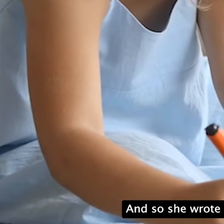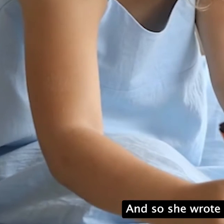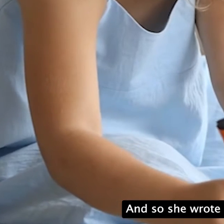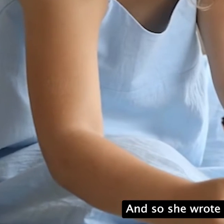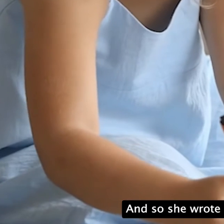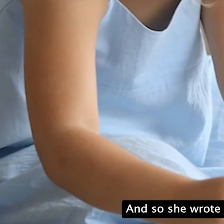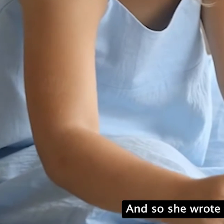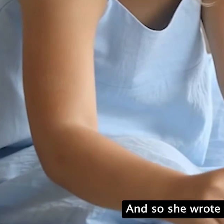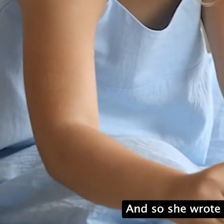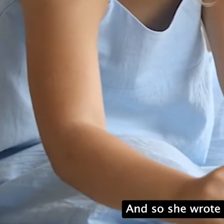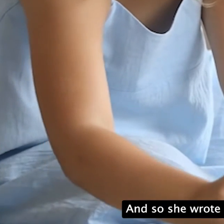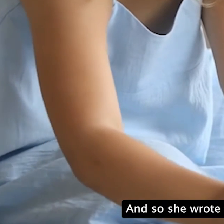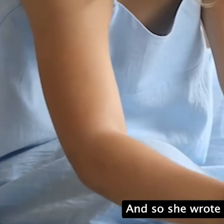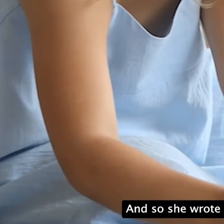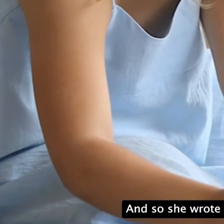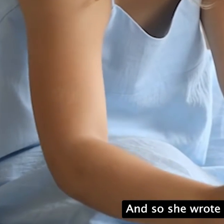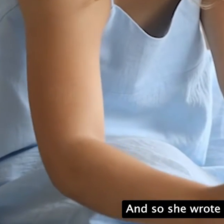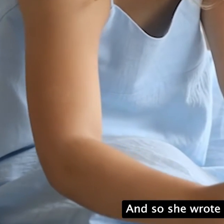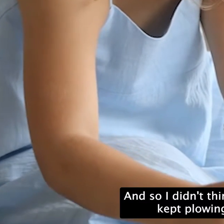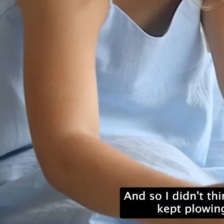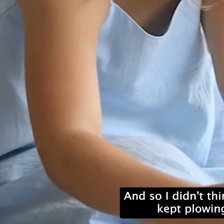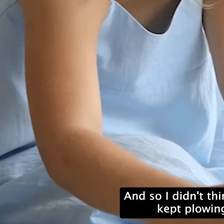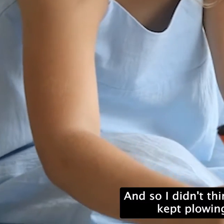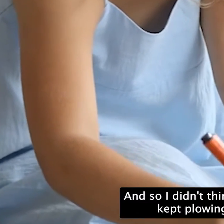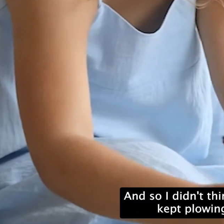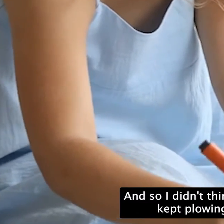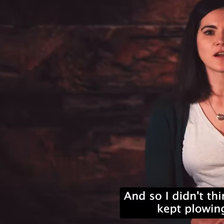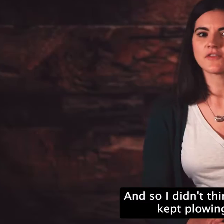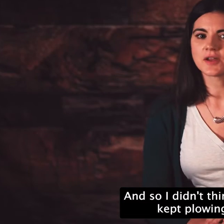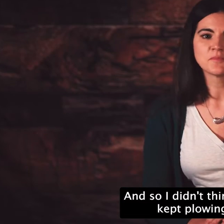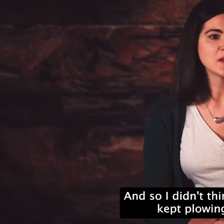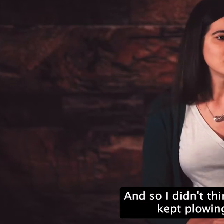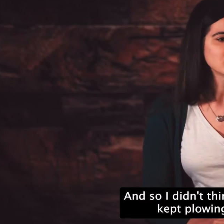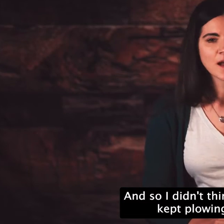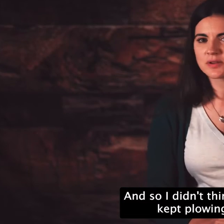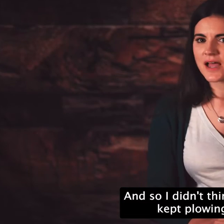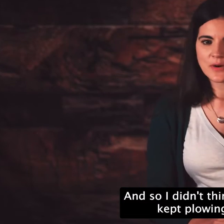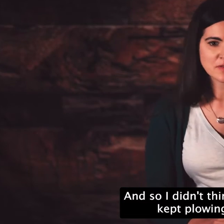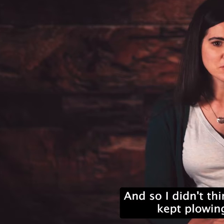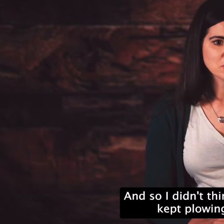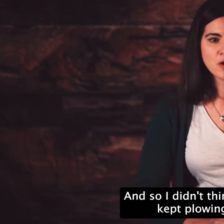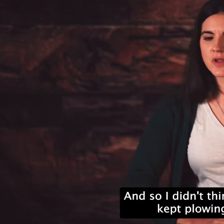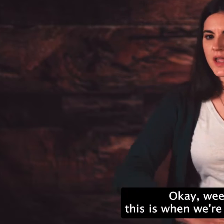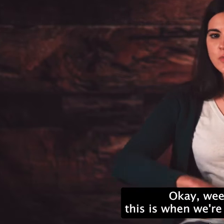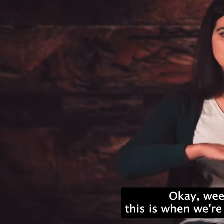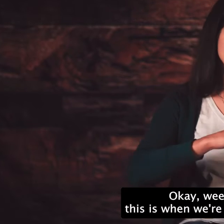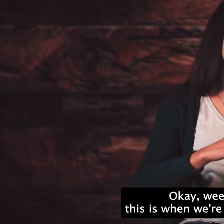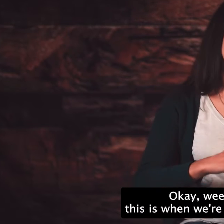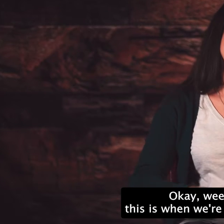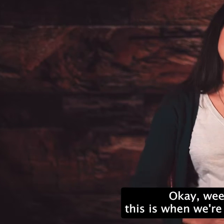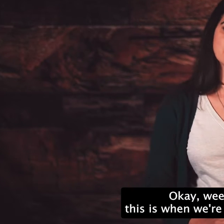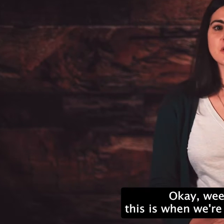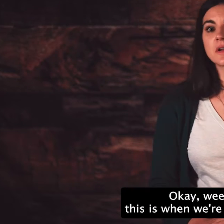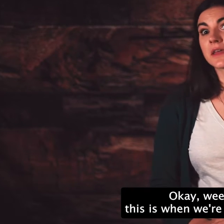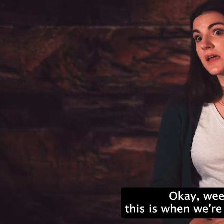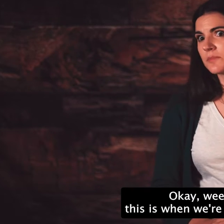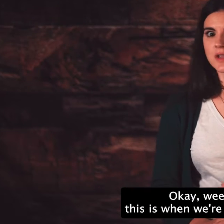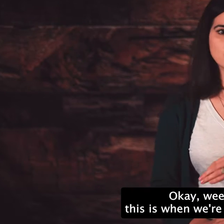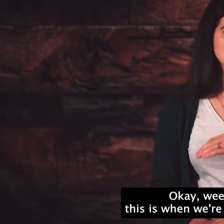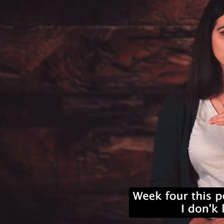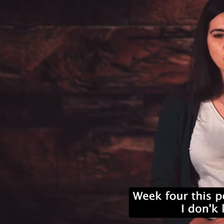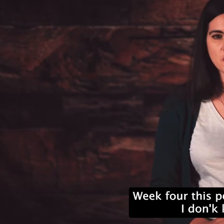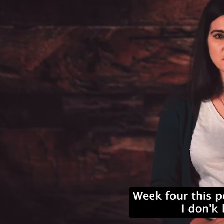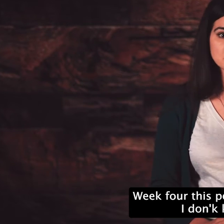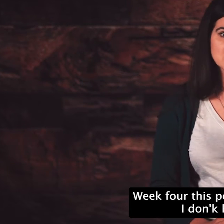And so she wrote down chill day. And so I didn't think anything of it. Kept plowing through. Okay. Week three, this is when we're going